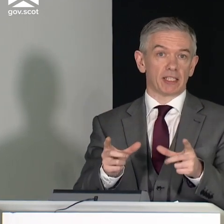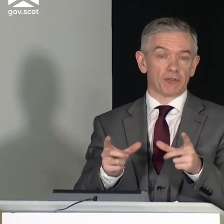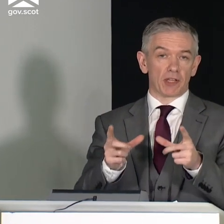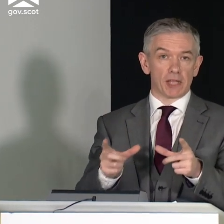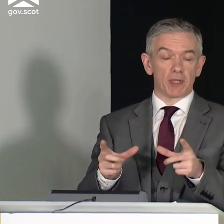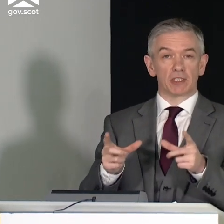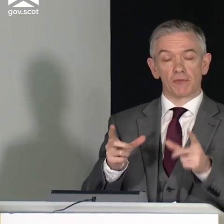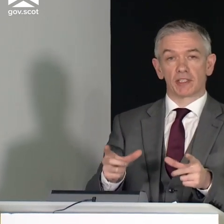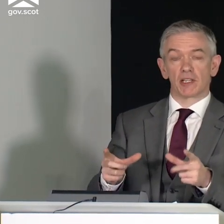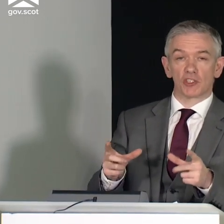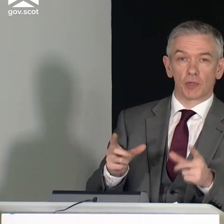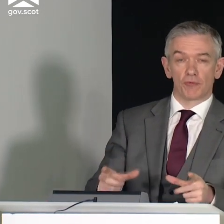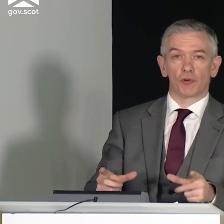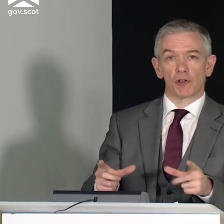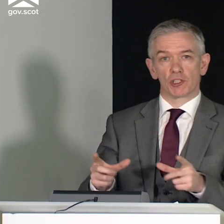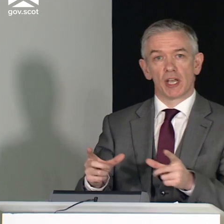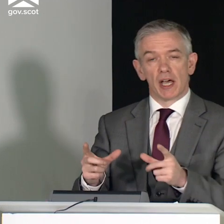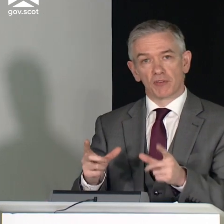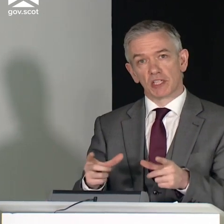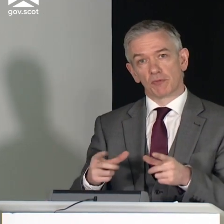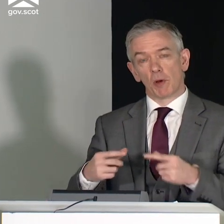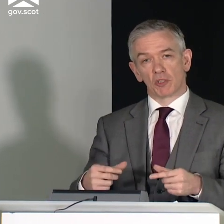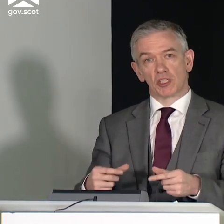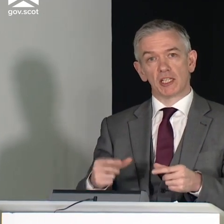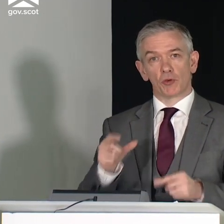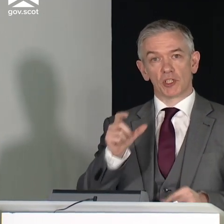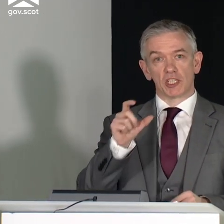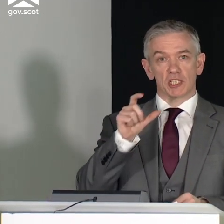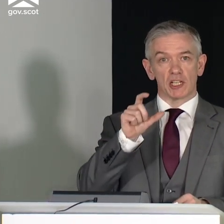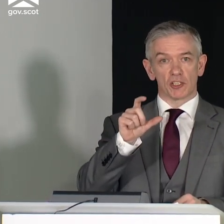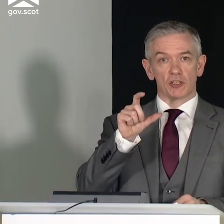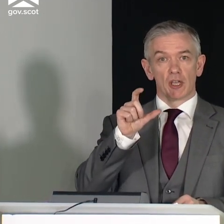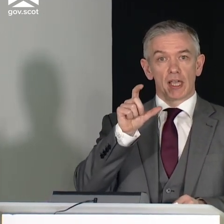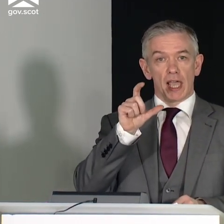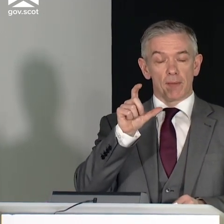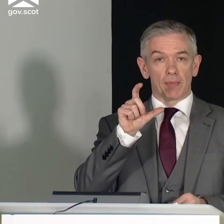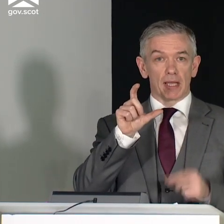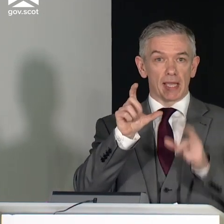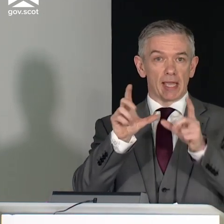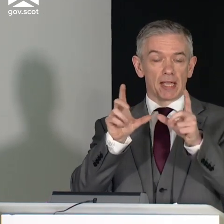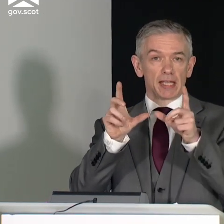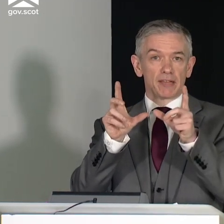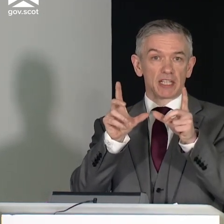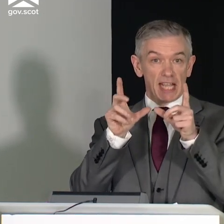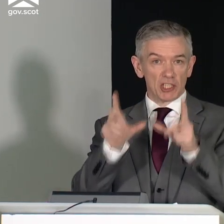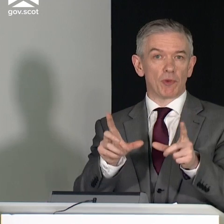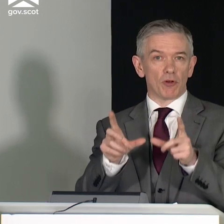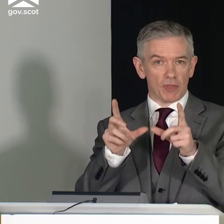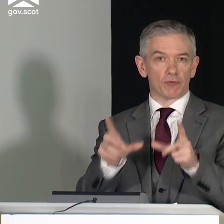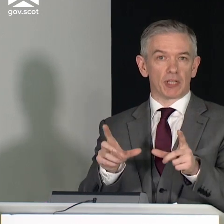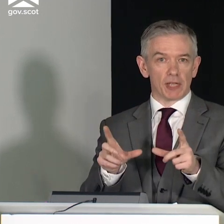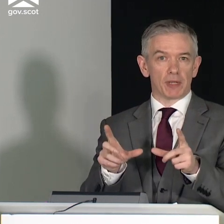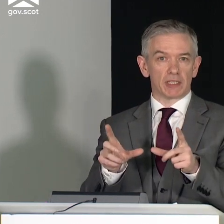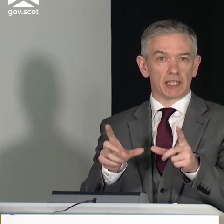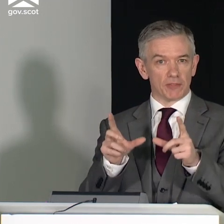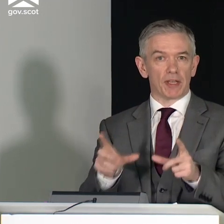high degree of reliability. In fact, in the last 24 hours, I've received published data, which actually starts to give us an estimate of